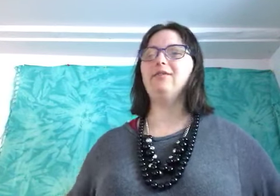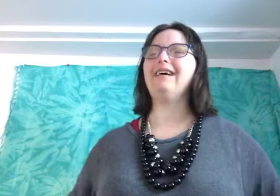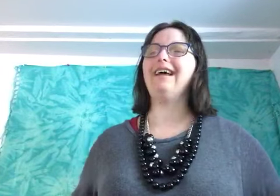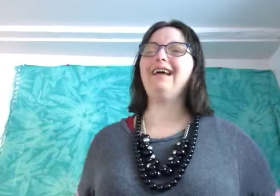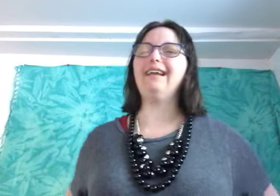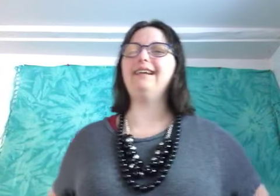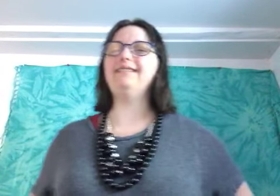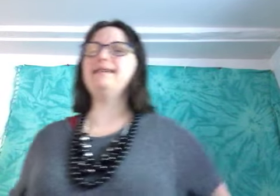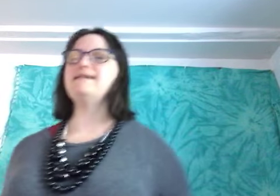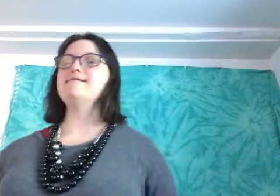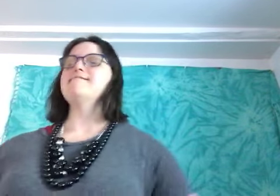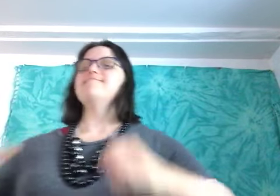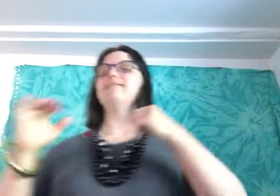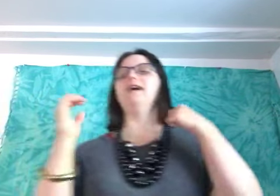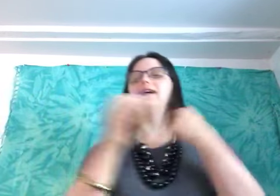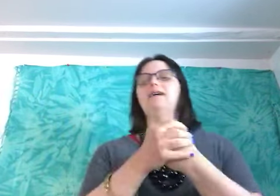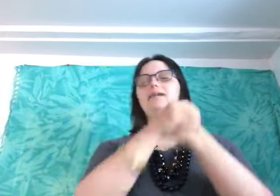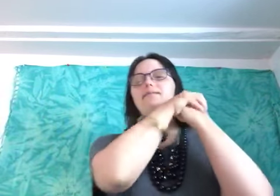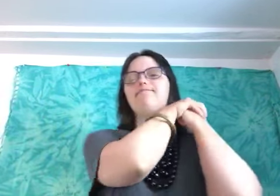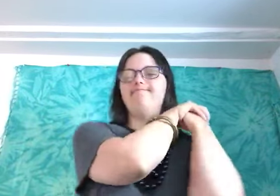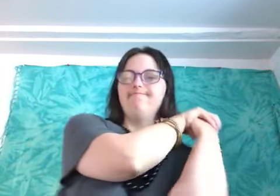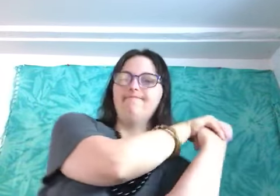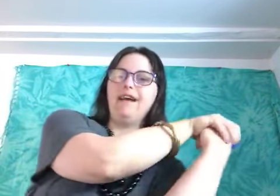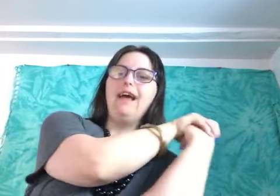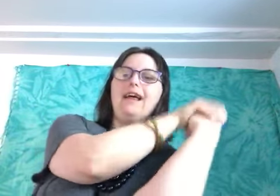and and